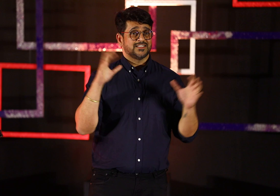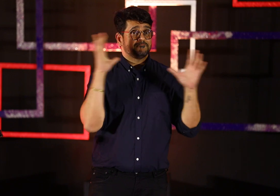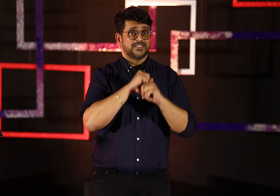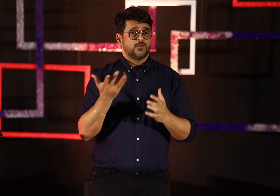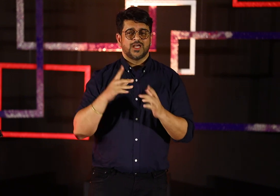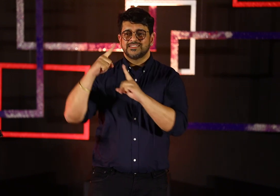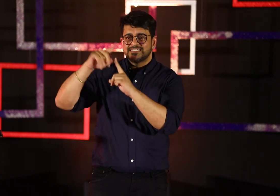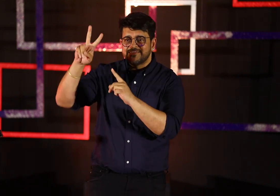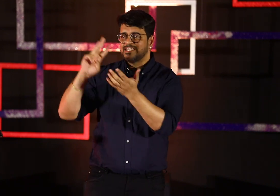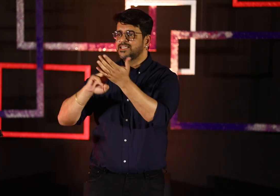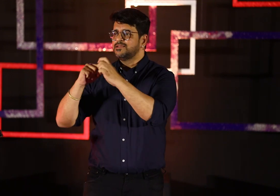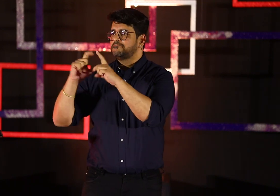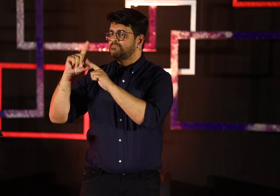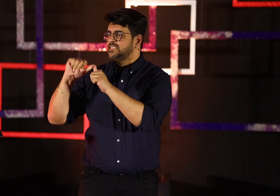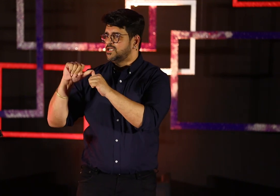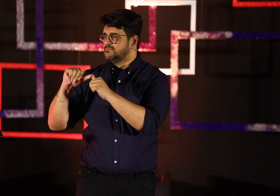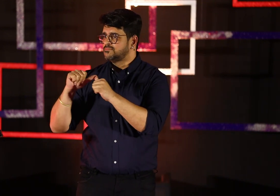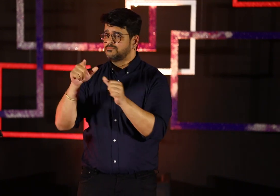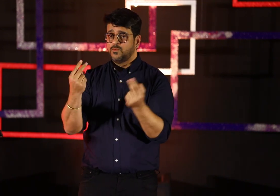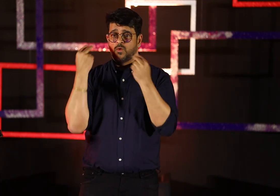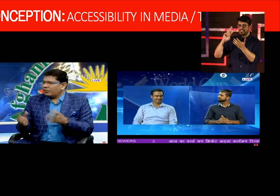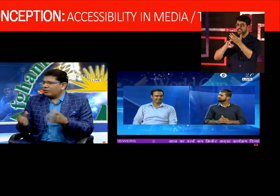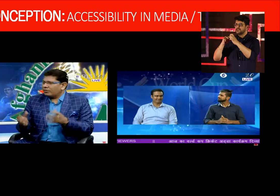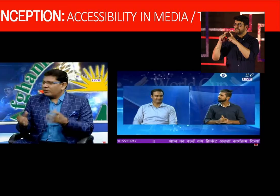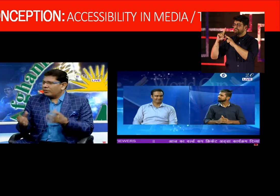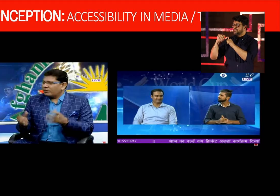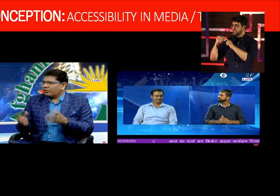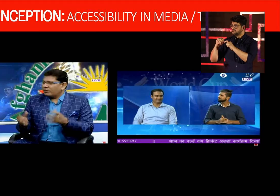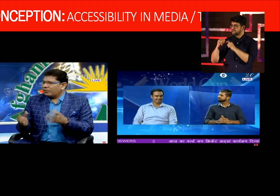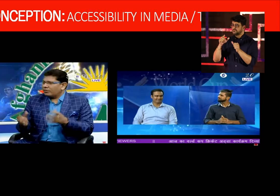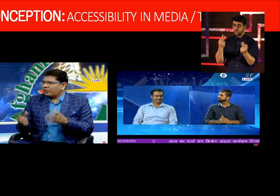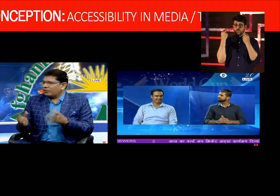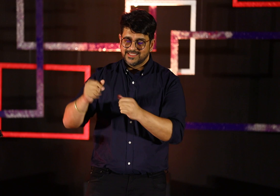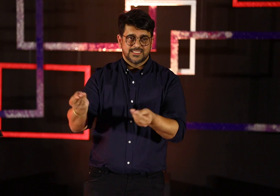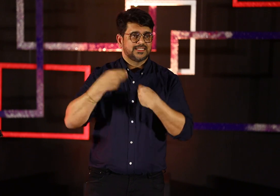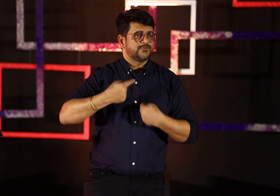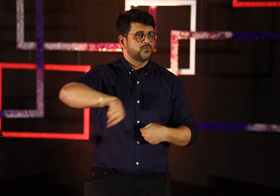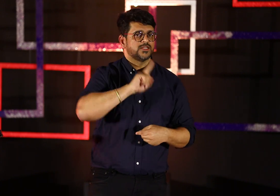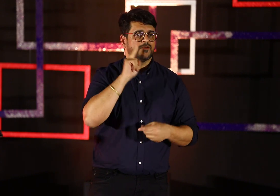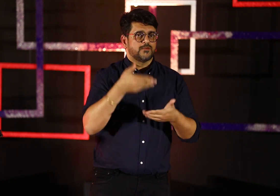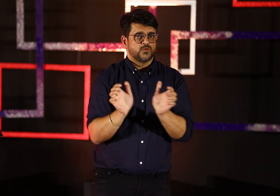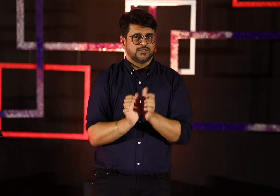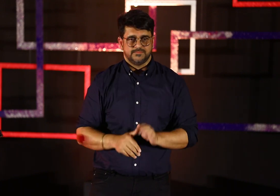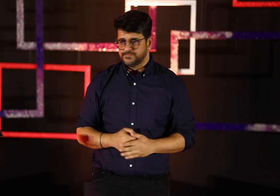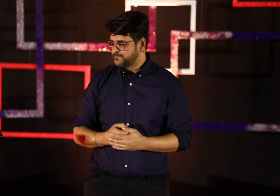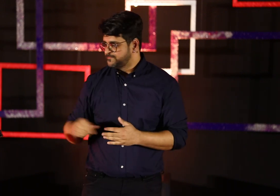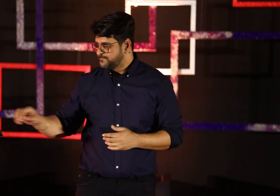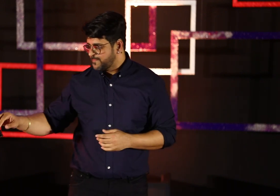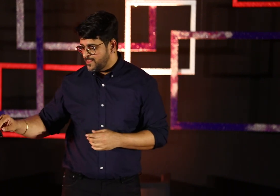We are talking about accessibility in media and television now. We will show you these two videos. You have to identify which one